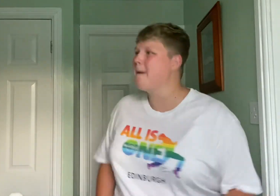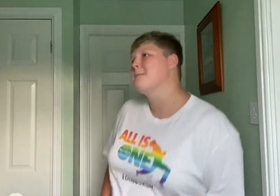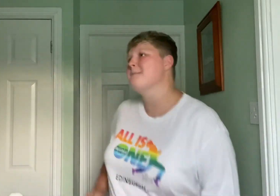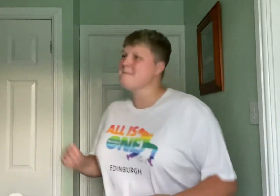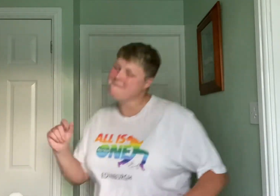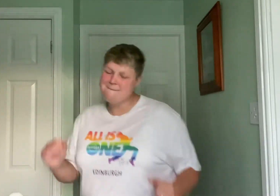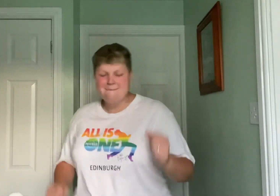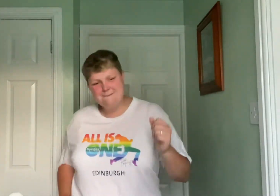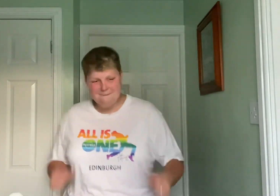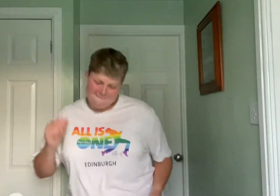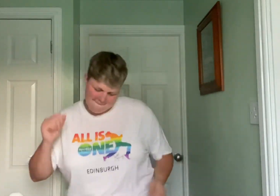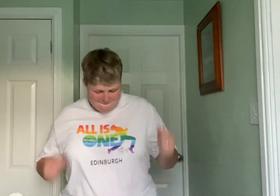a little Sorry Yeah